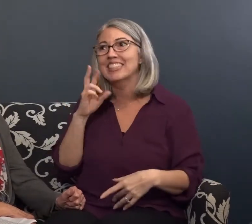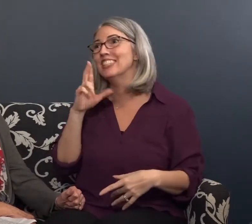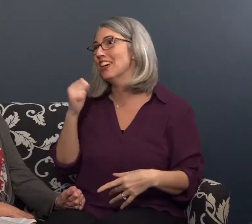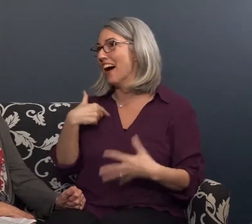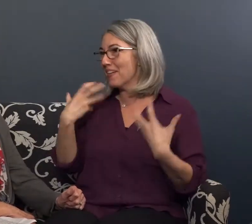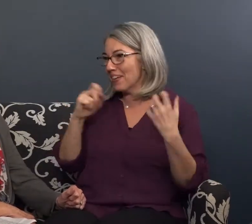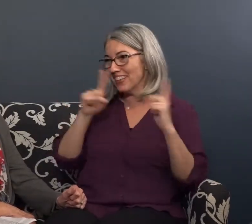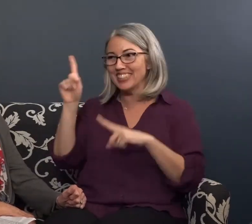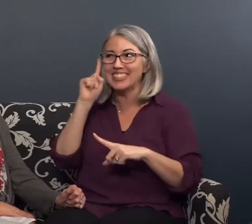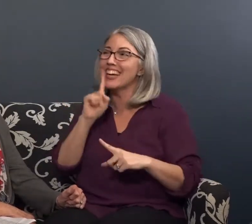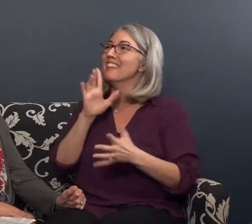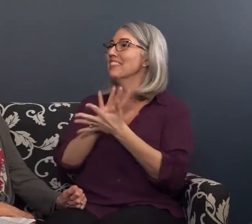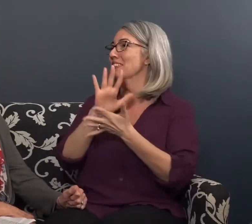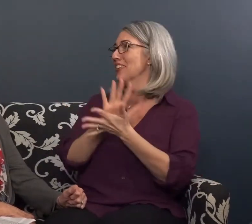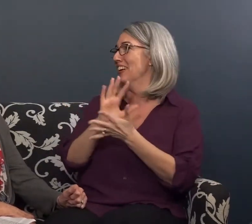absolutely I want to go